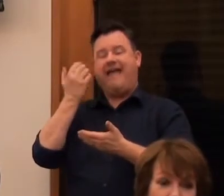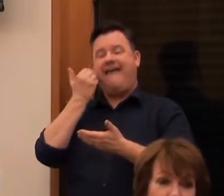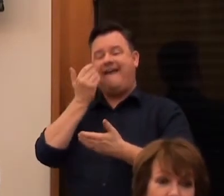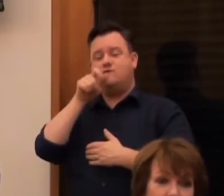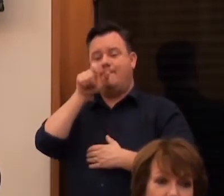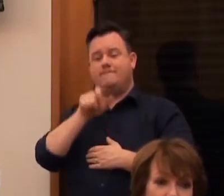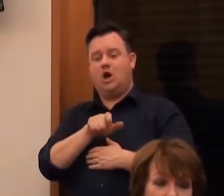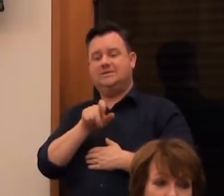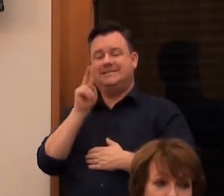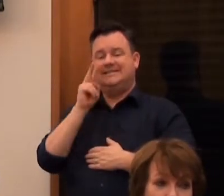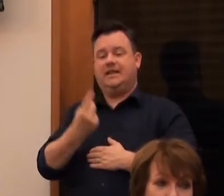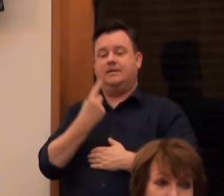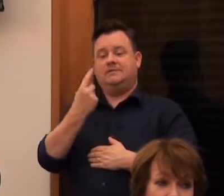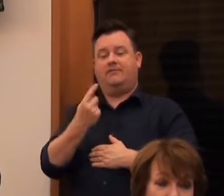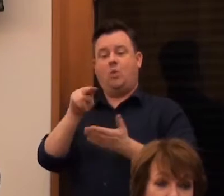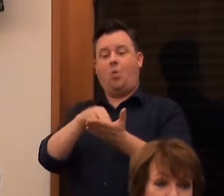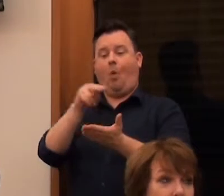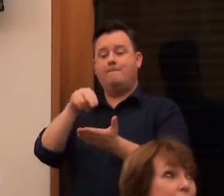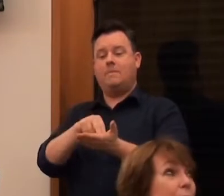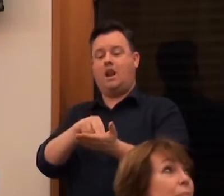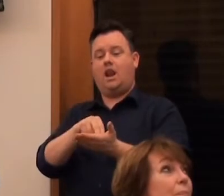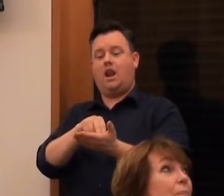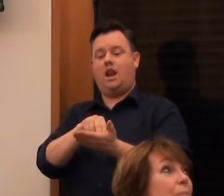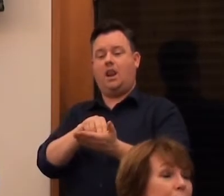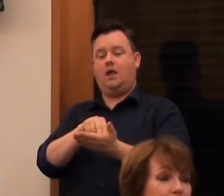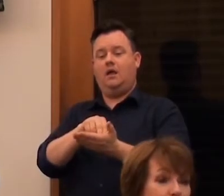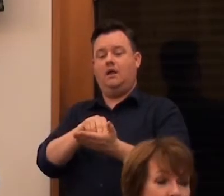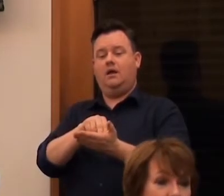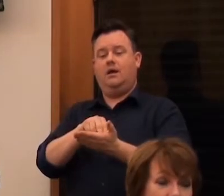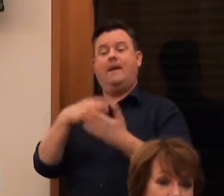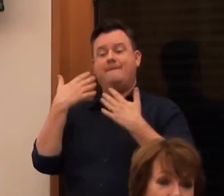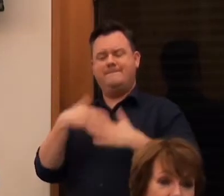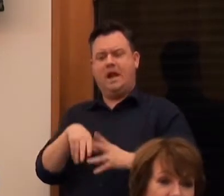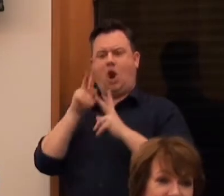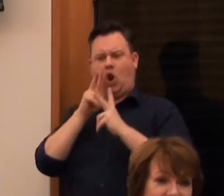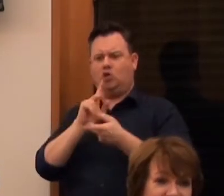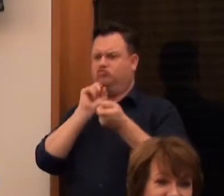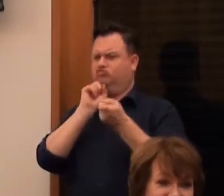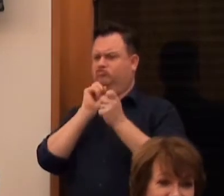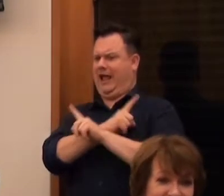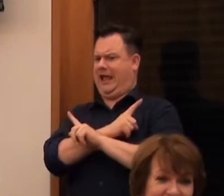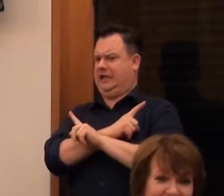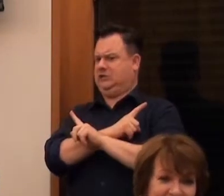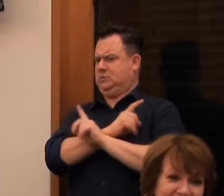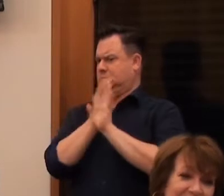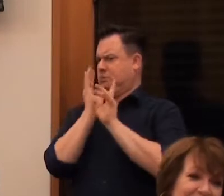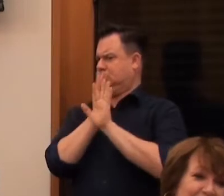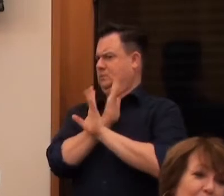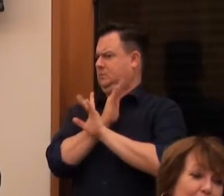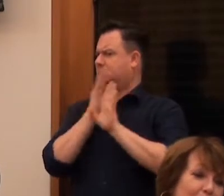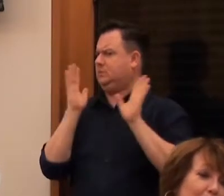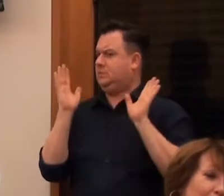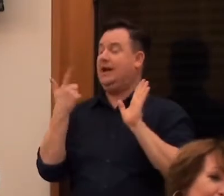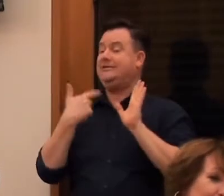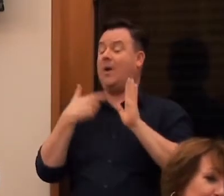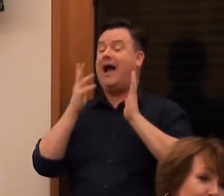who sees themselves as normal. Has looked unbelievably strange and weird. And I need to